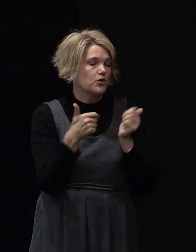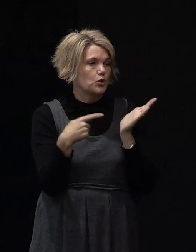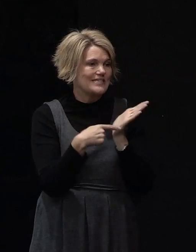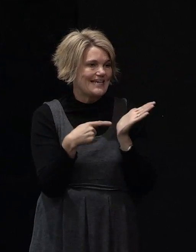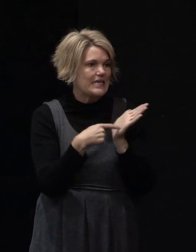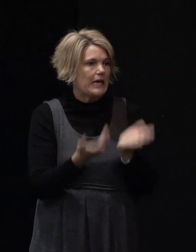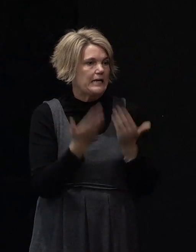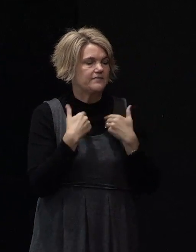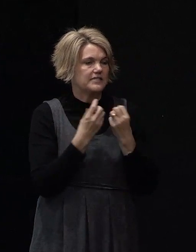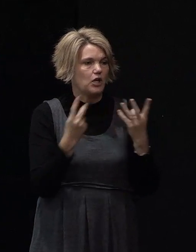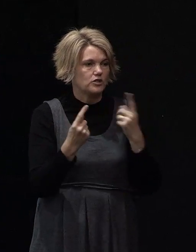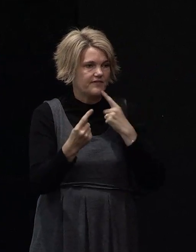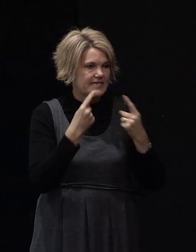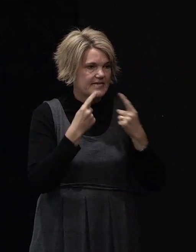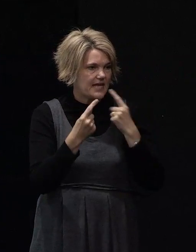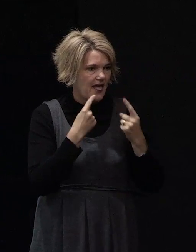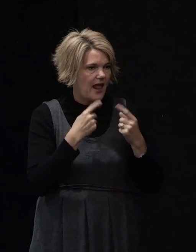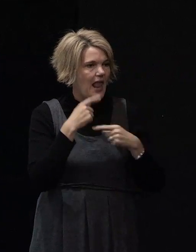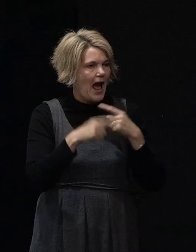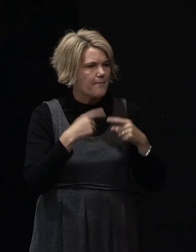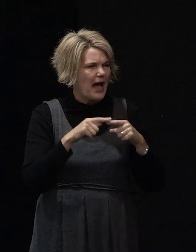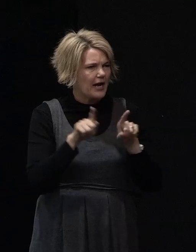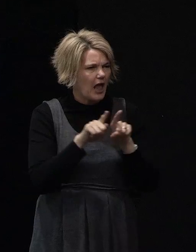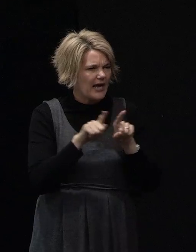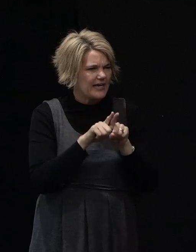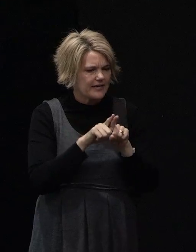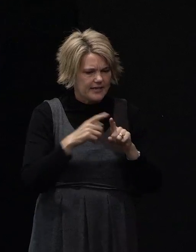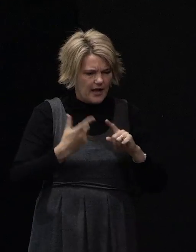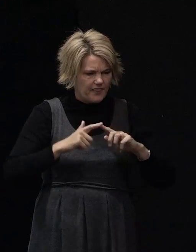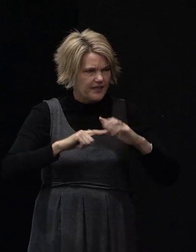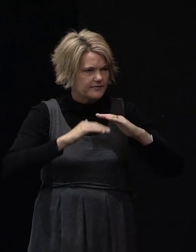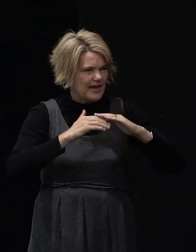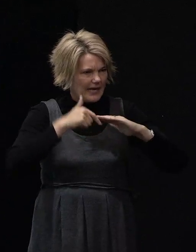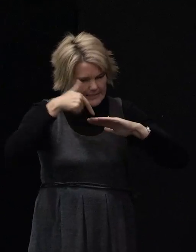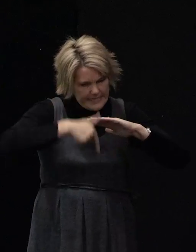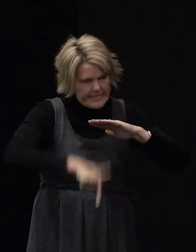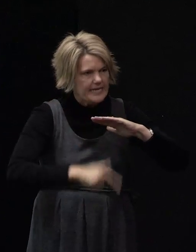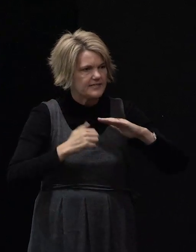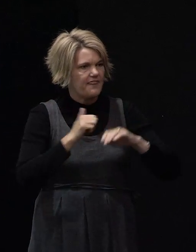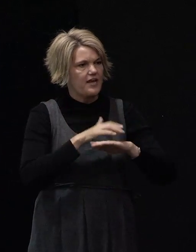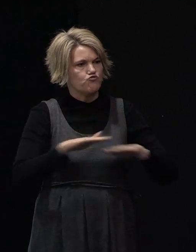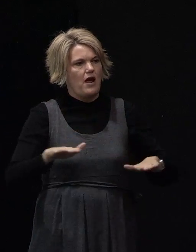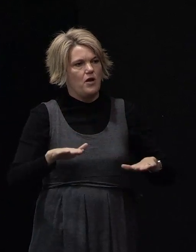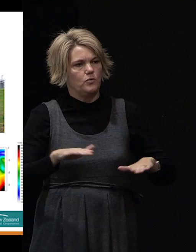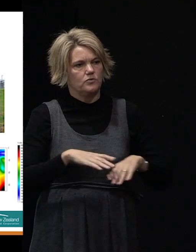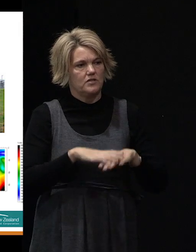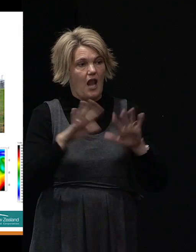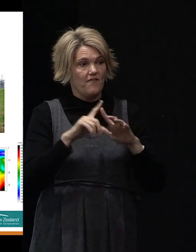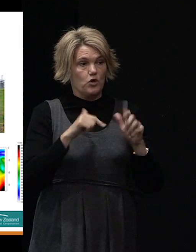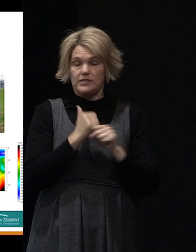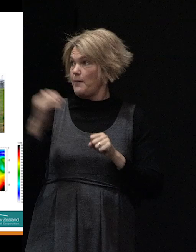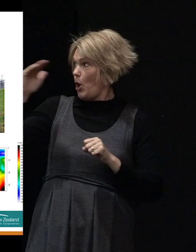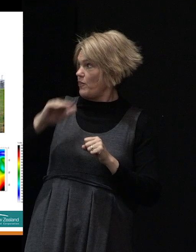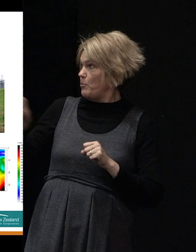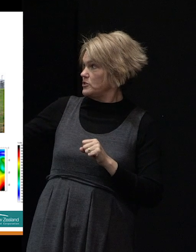quite a bit of detail about the relative density really between one area of the ground or not. So for example on the bottom